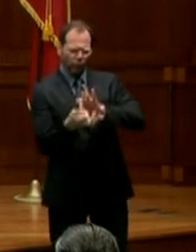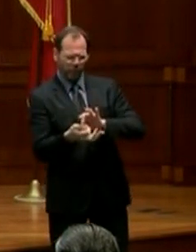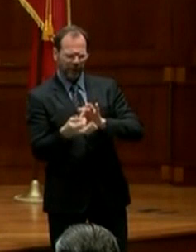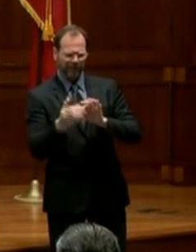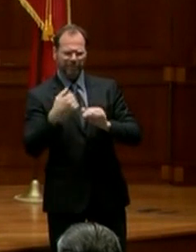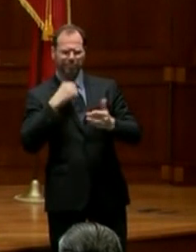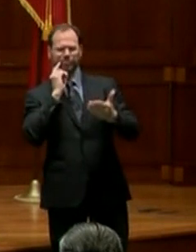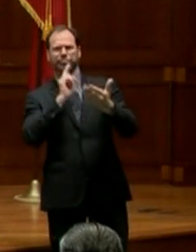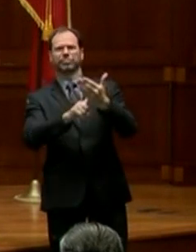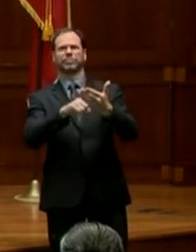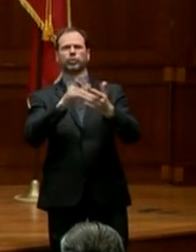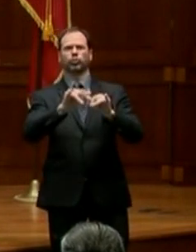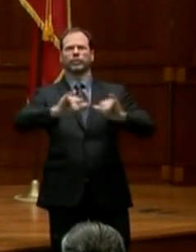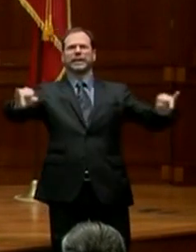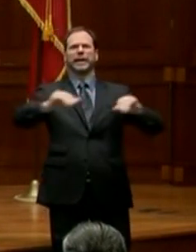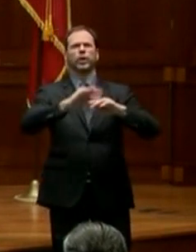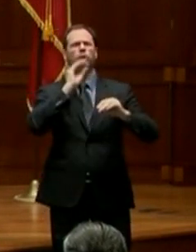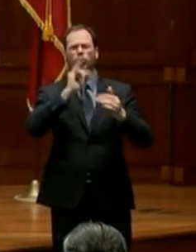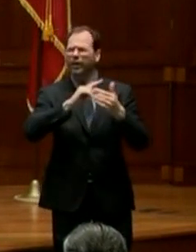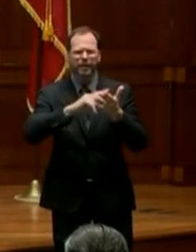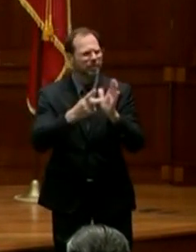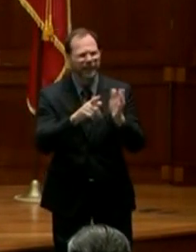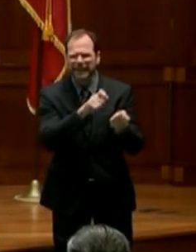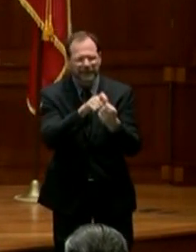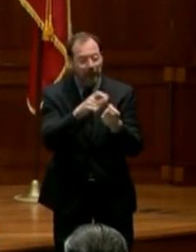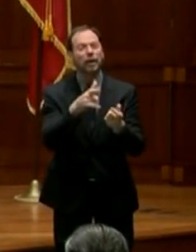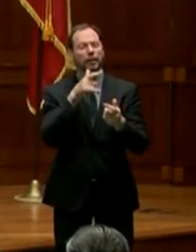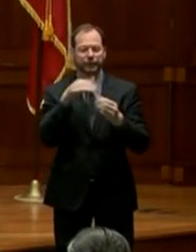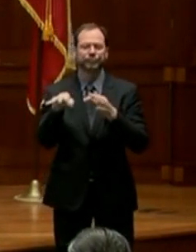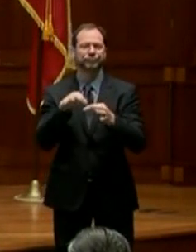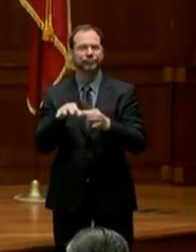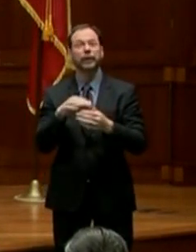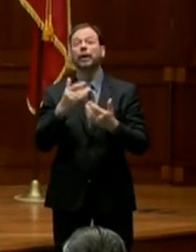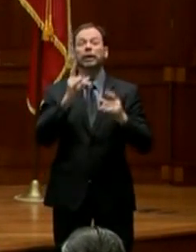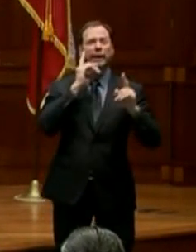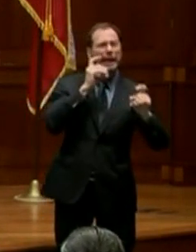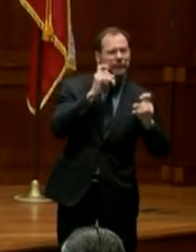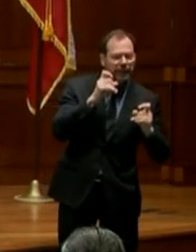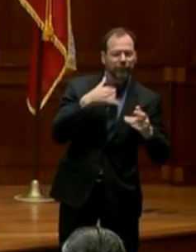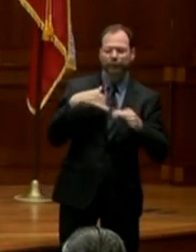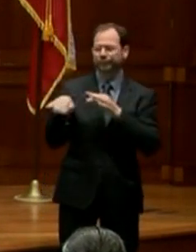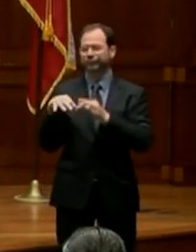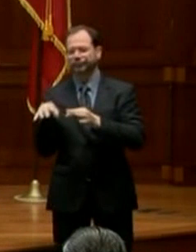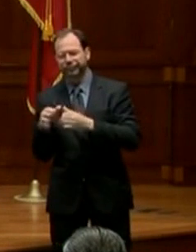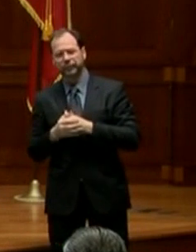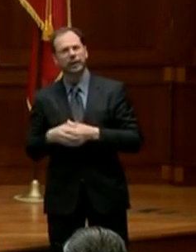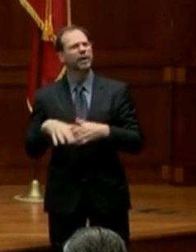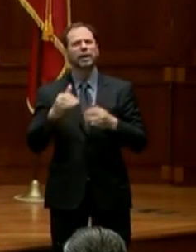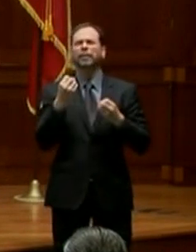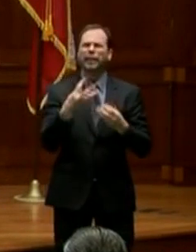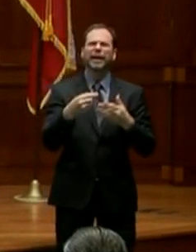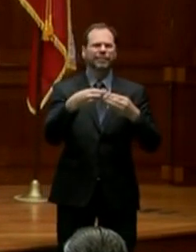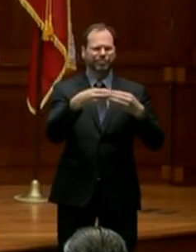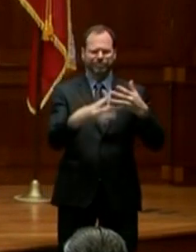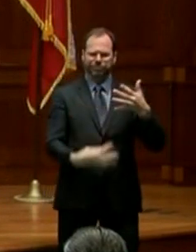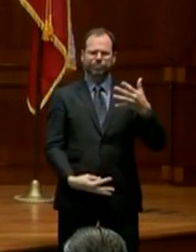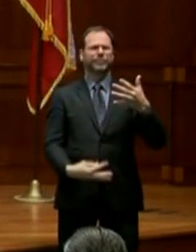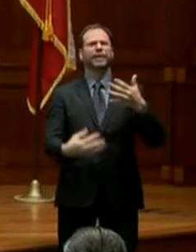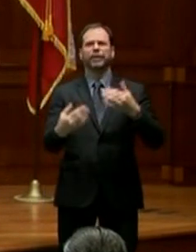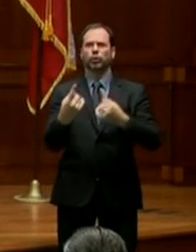issued for stay-at-home. Issues about testing. Issues about all different kinds of